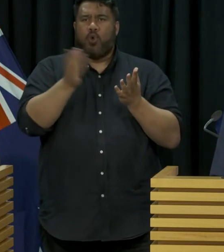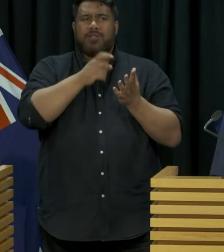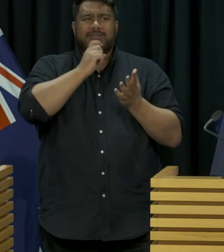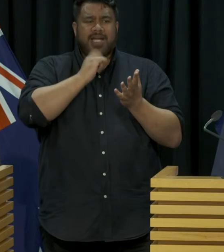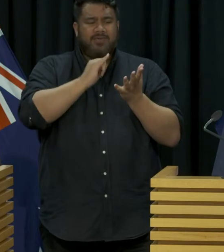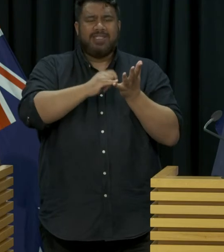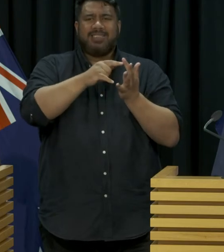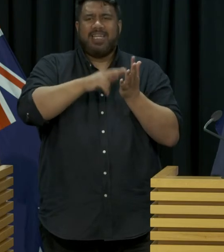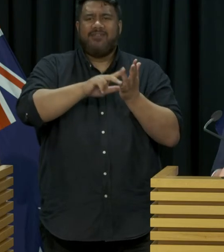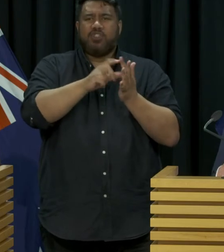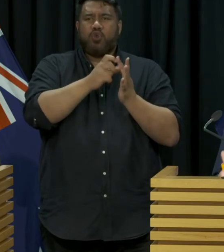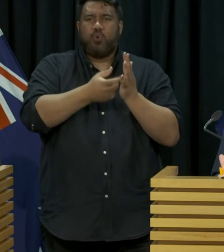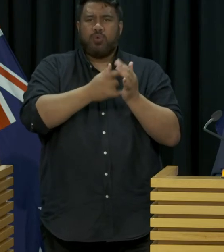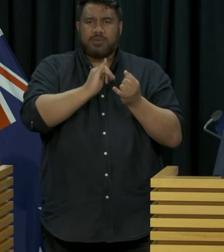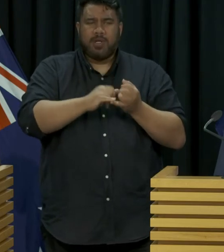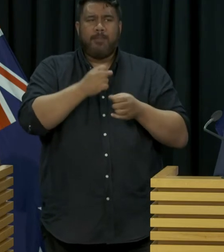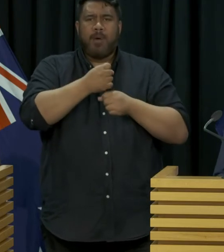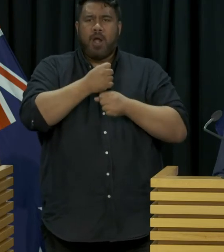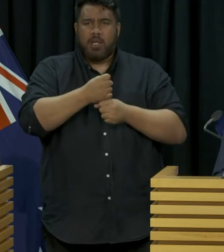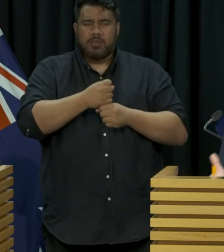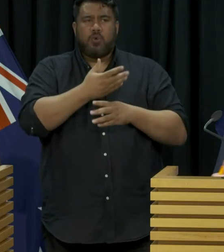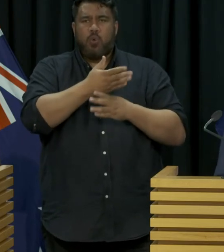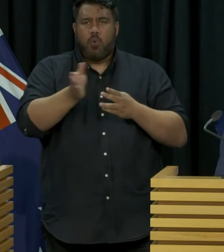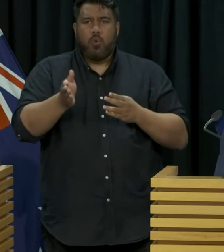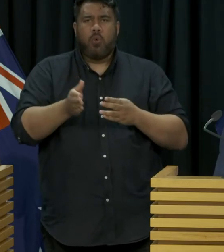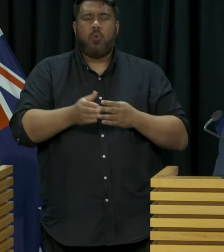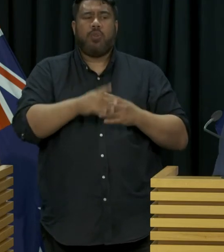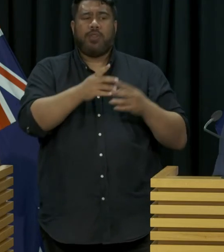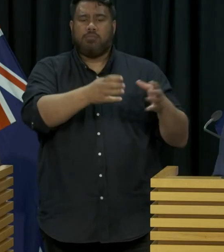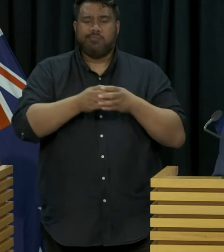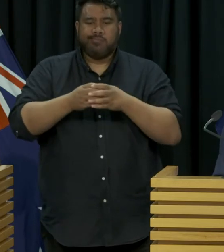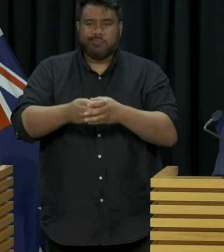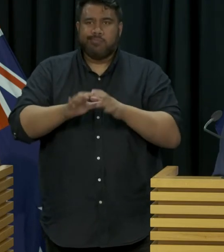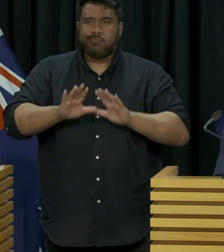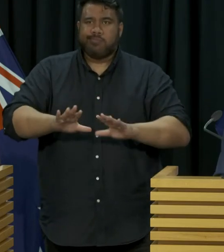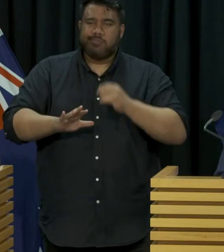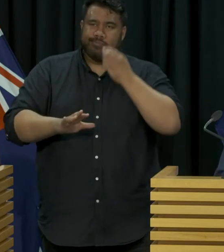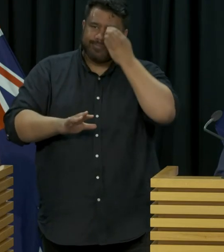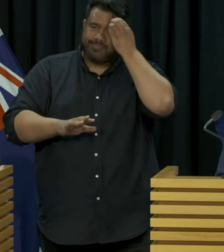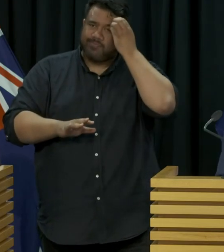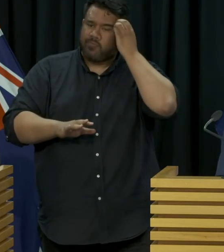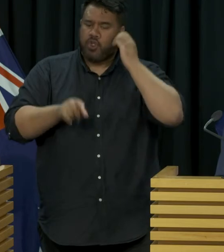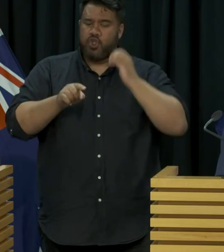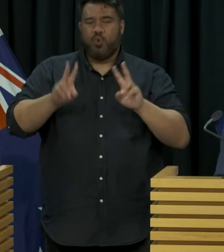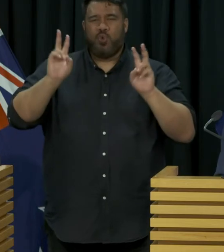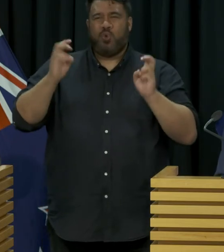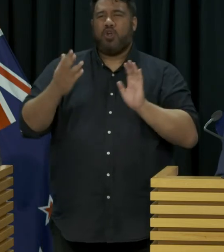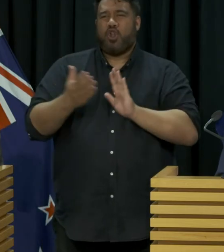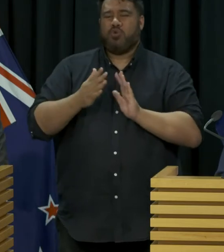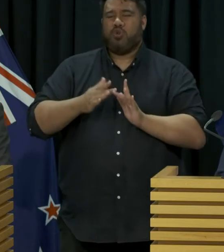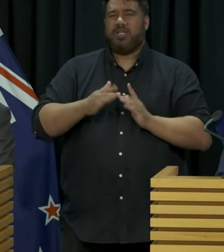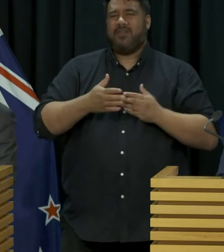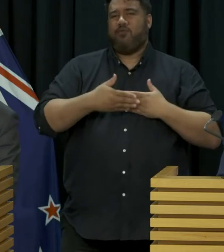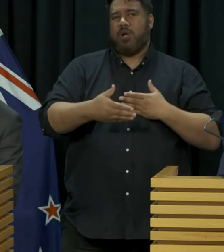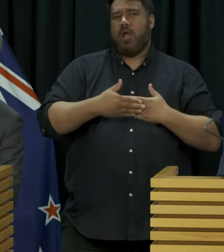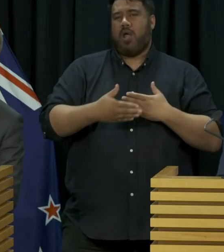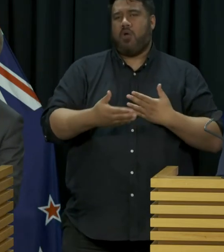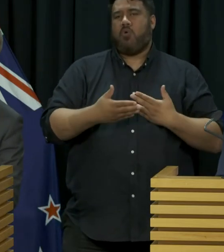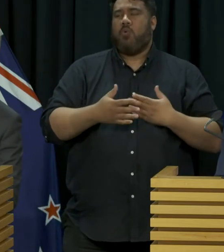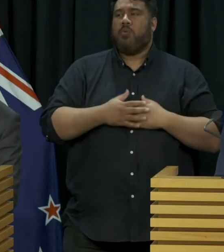anyone else who had visited the port. They were stood down, tested and treated as close contacts for the time being. How